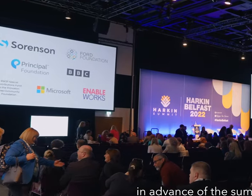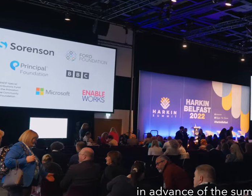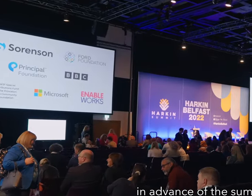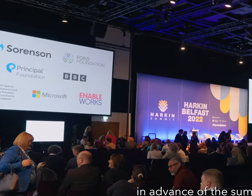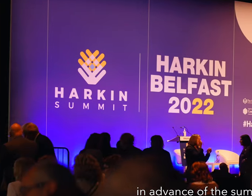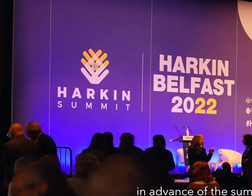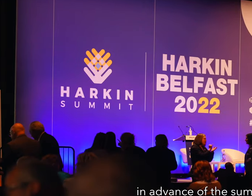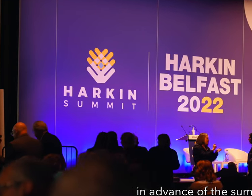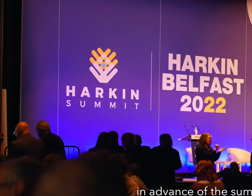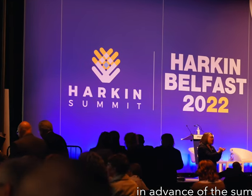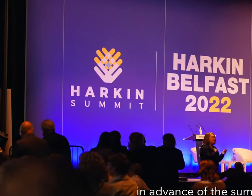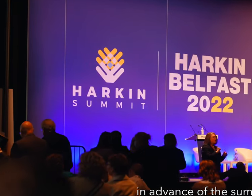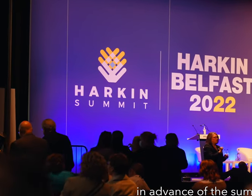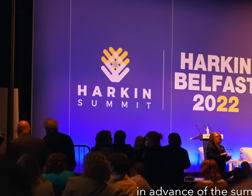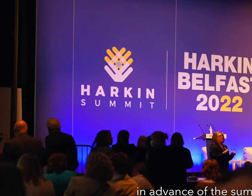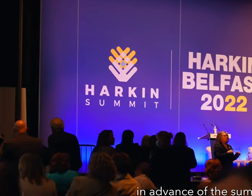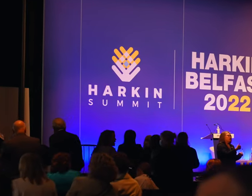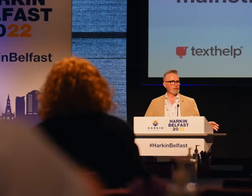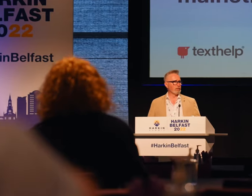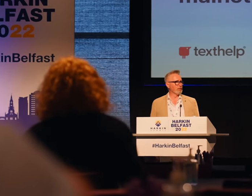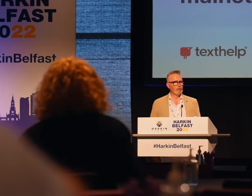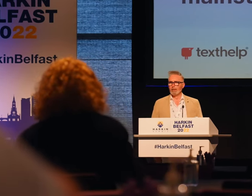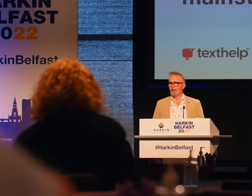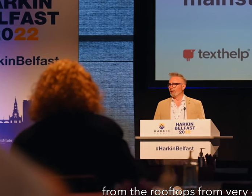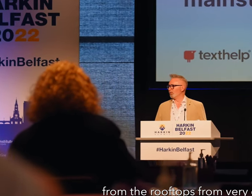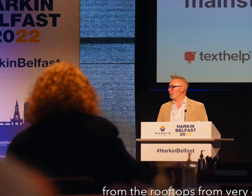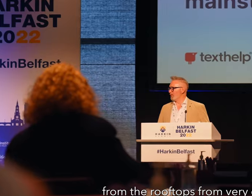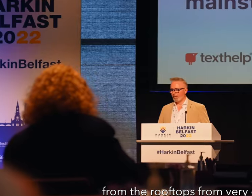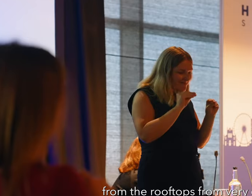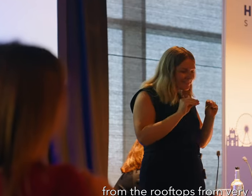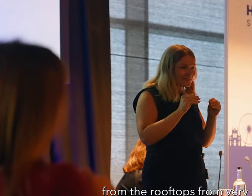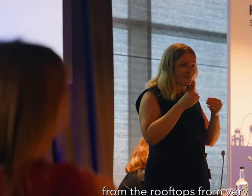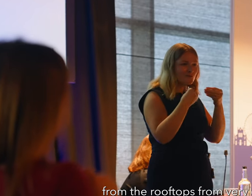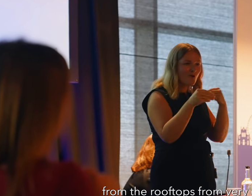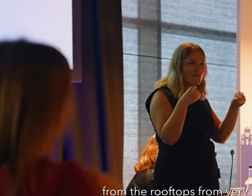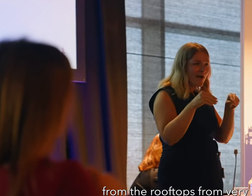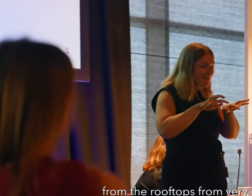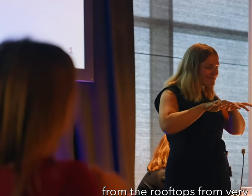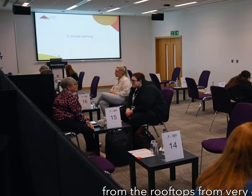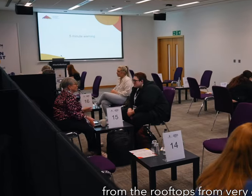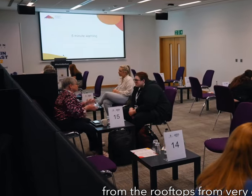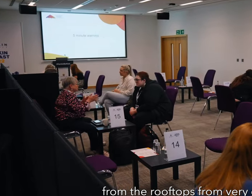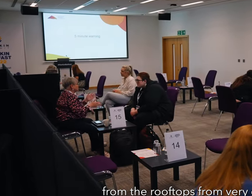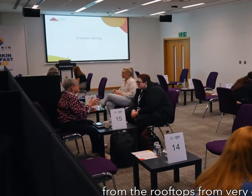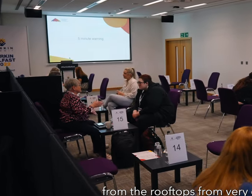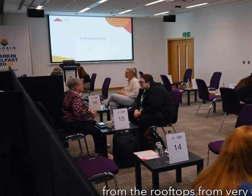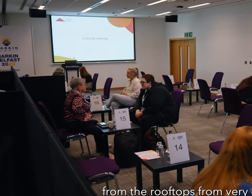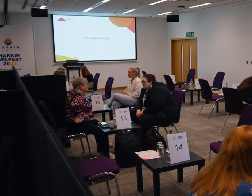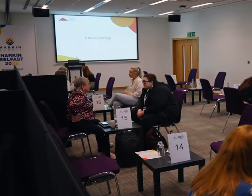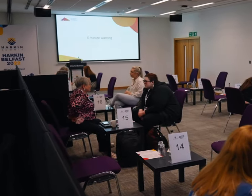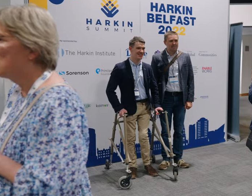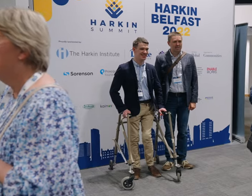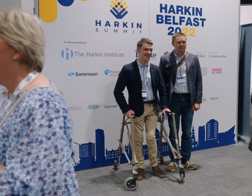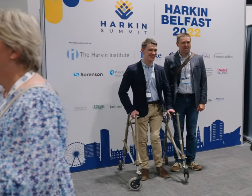advance of this summit and now in person has been blown away. I've been singing from the rooftops from very early days about the level of support,